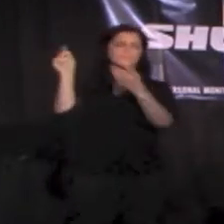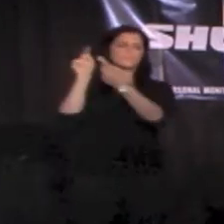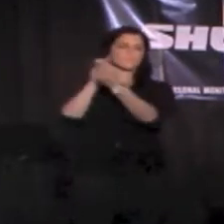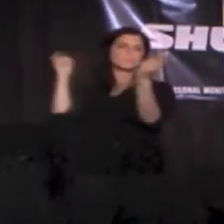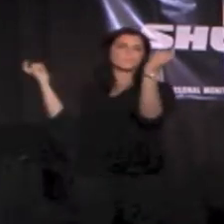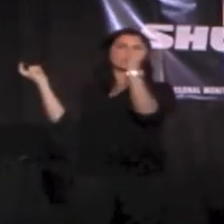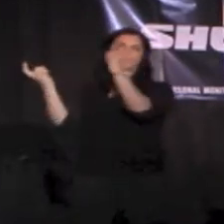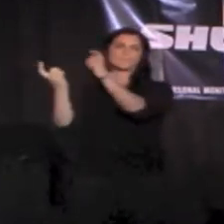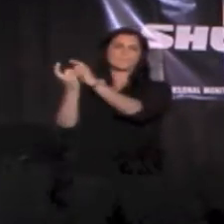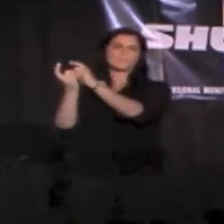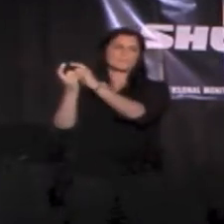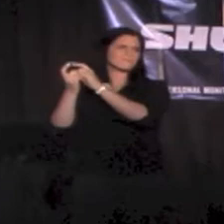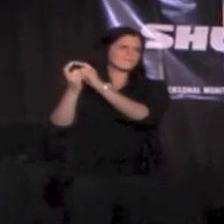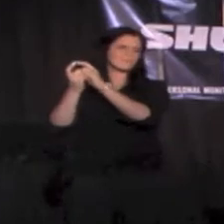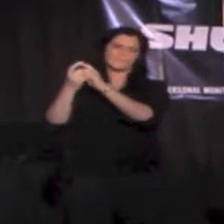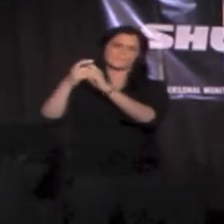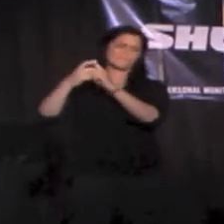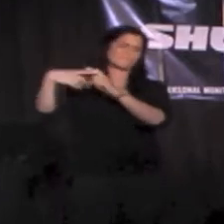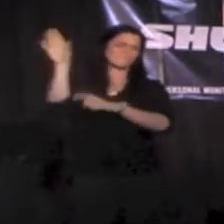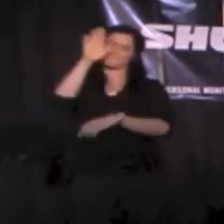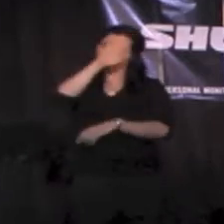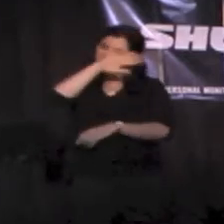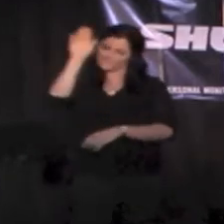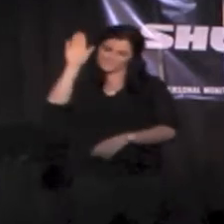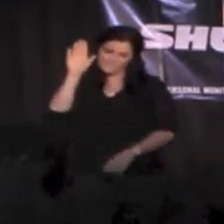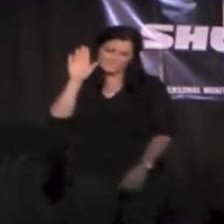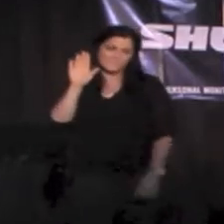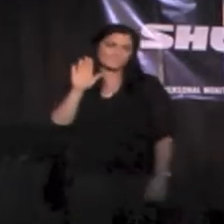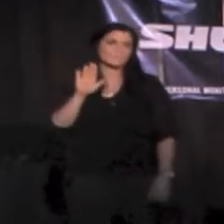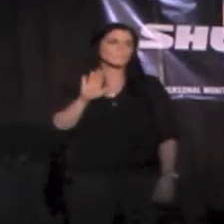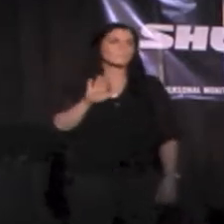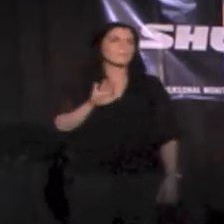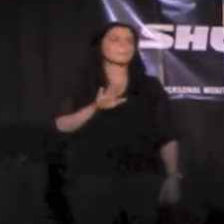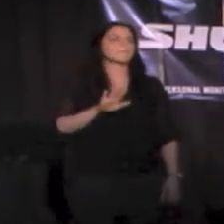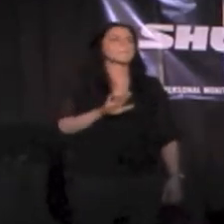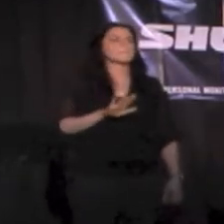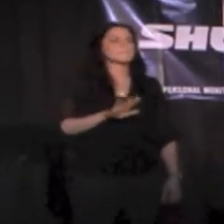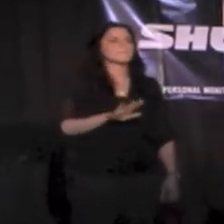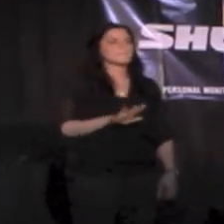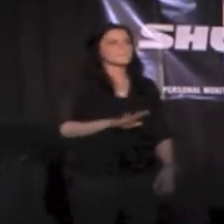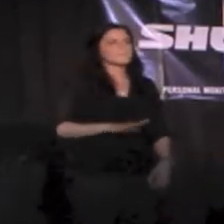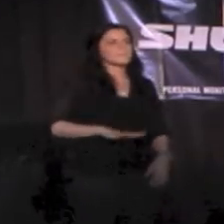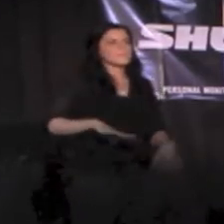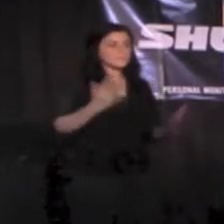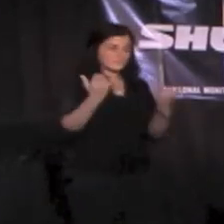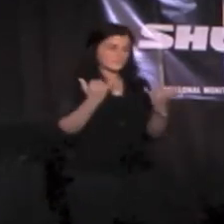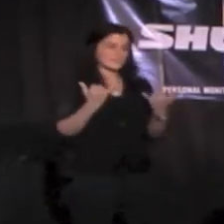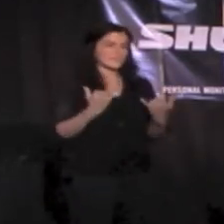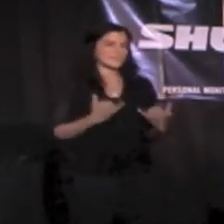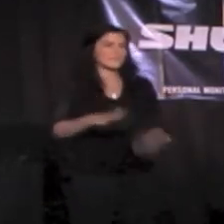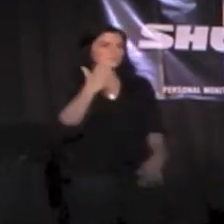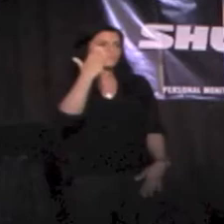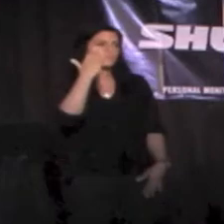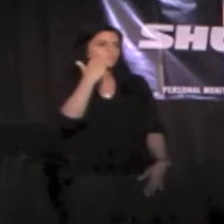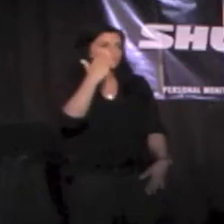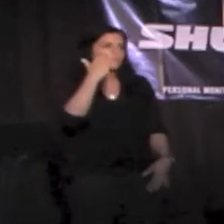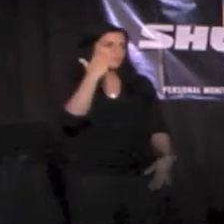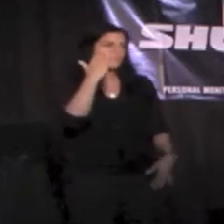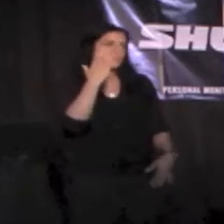Even knowing what I know now I wouldn't change